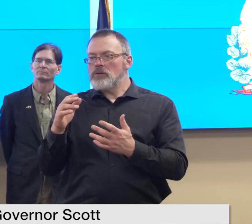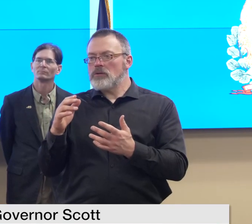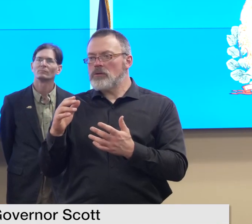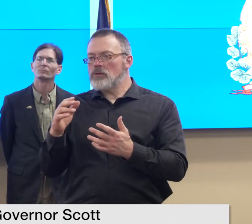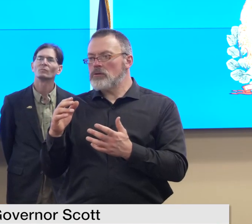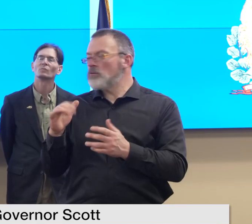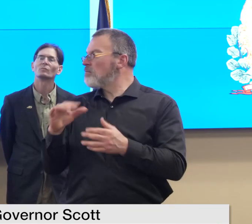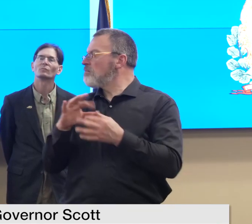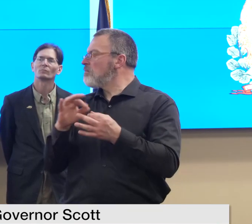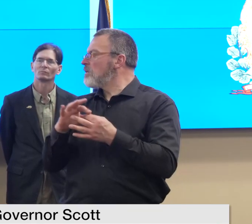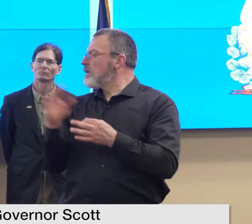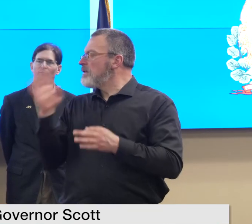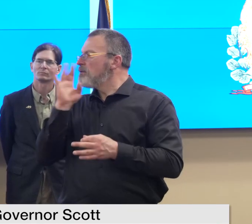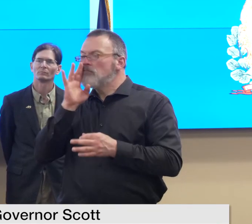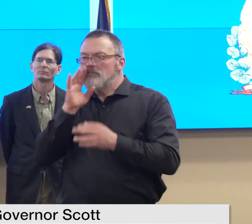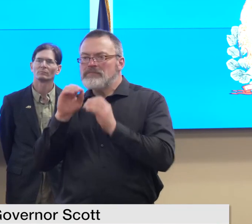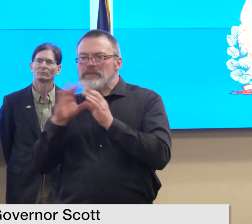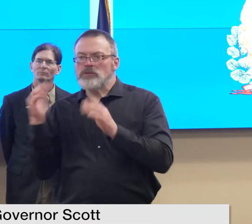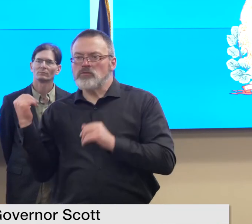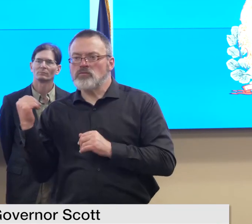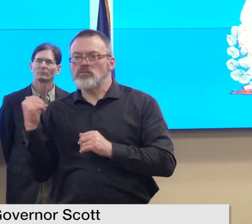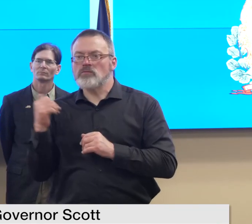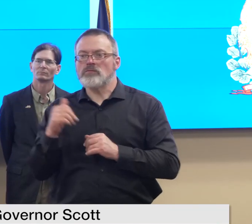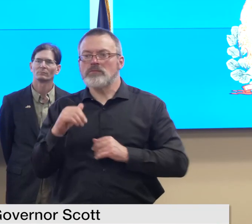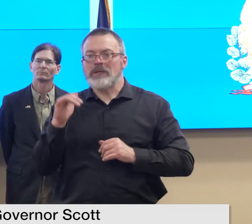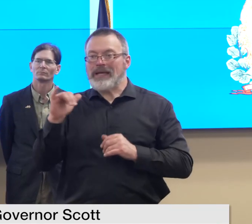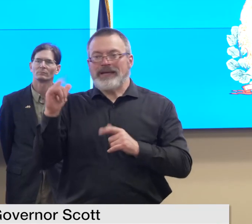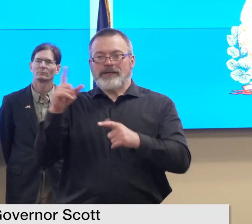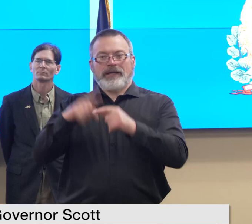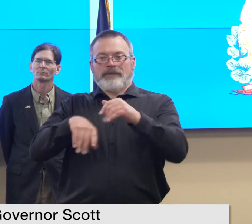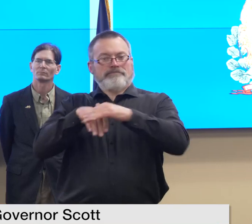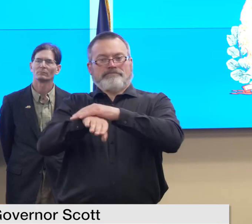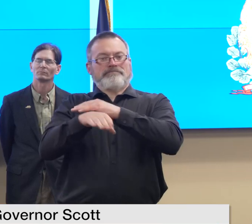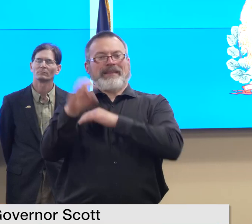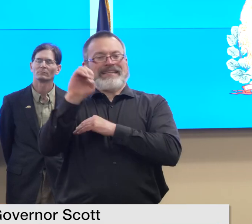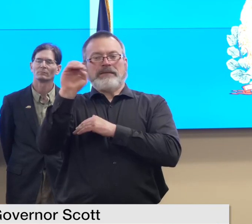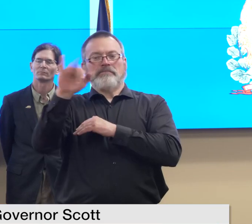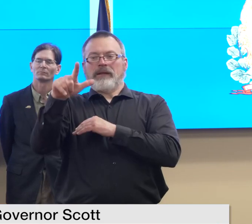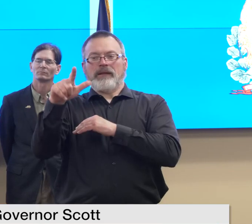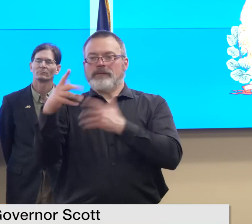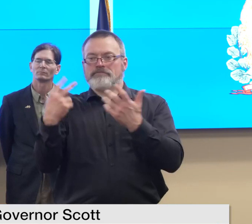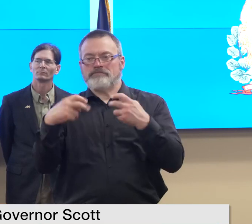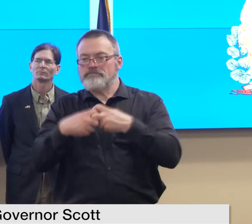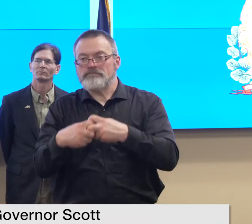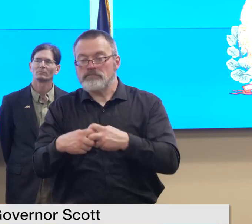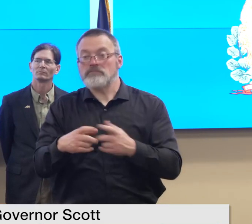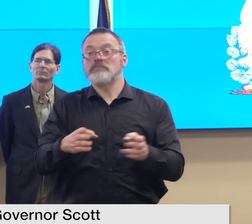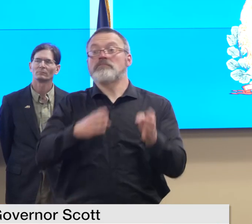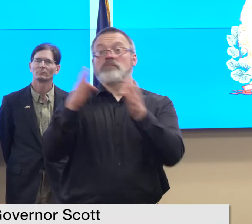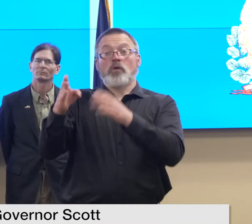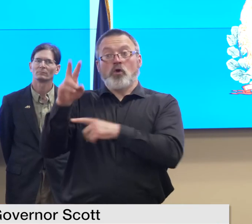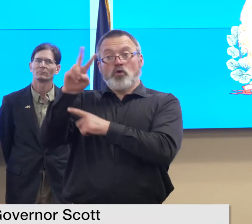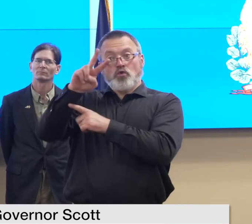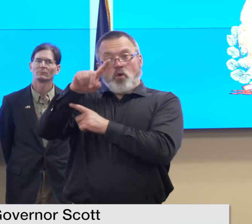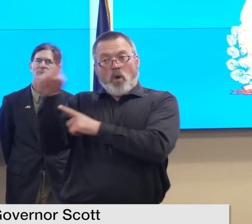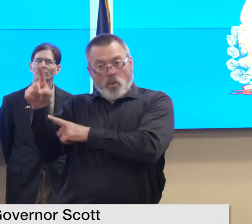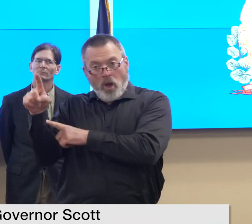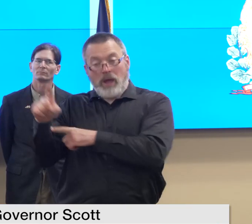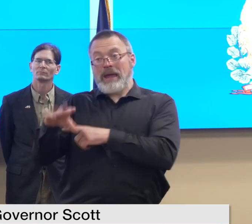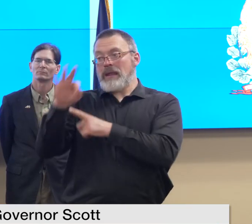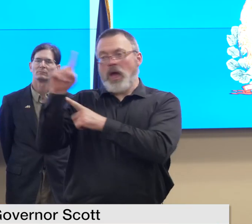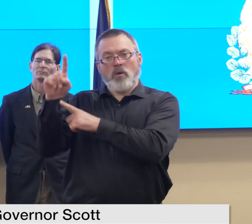like that but what we email but what we do know is that 2-1-1 and 9-1-1 were not impacted